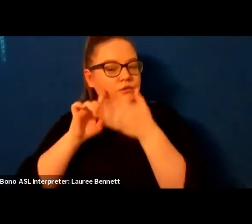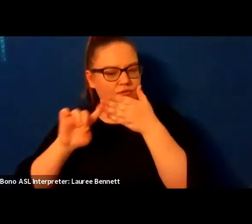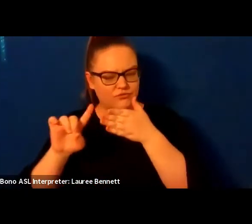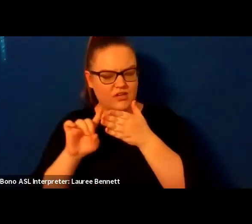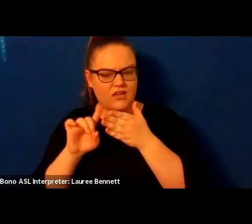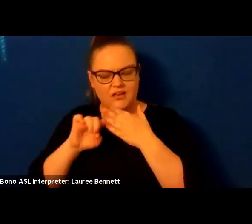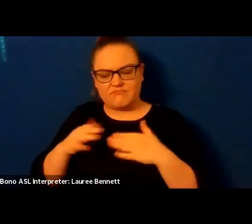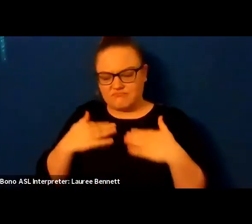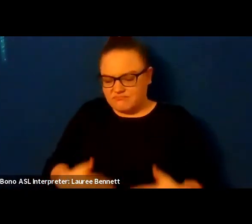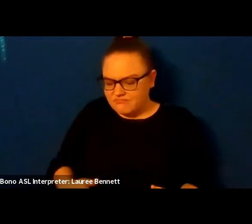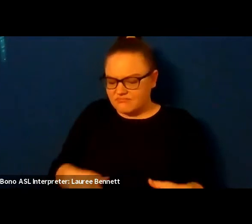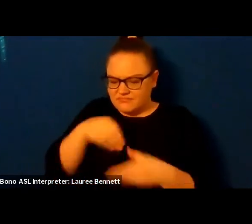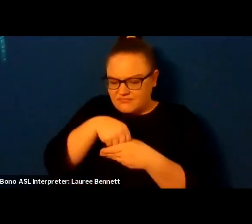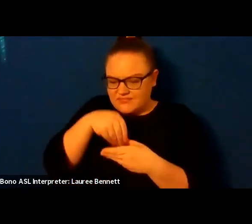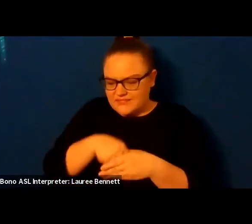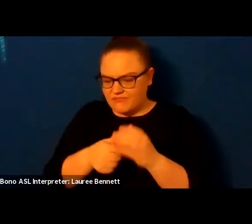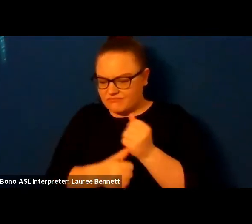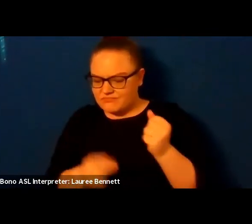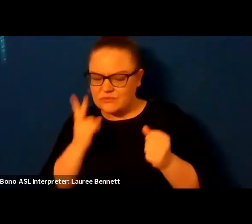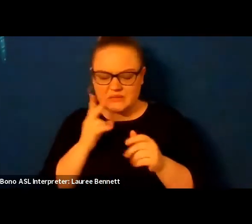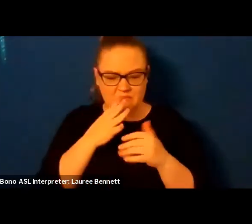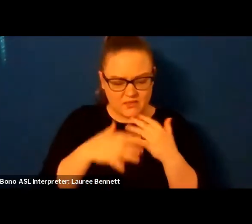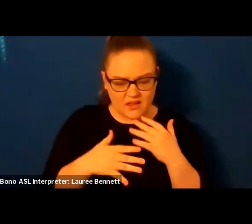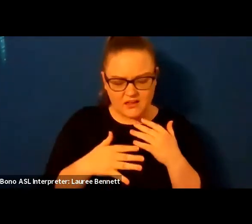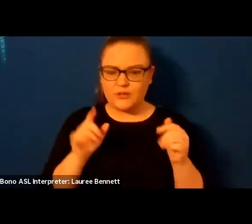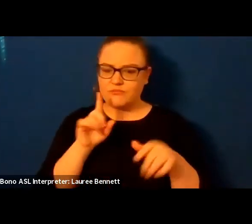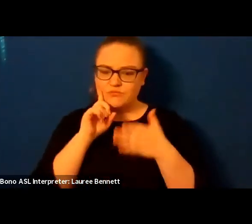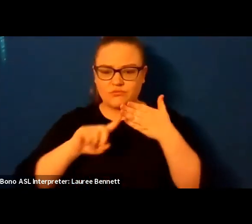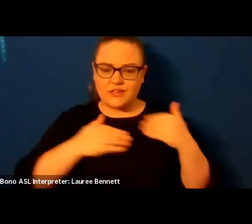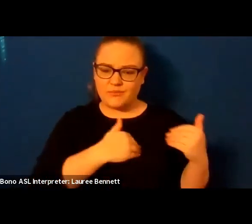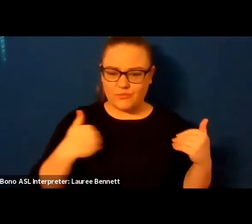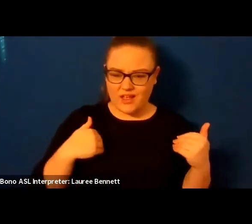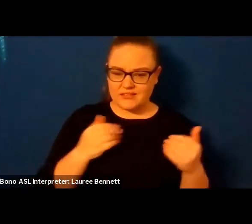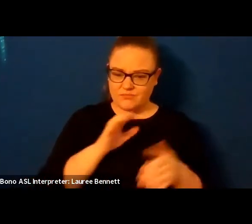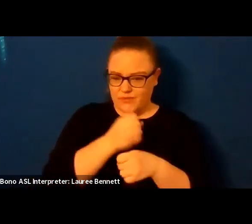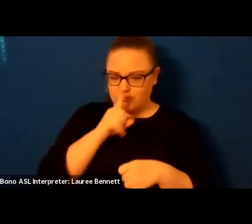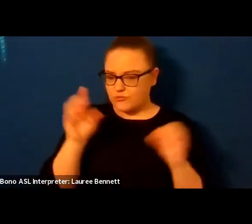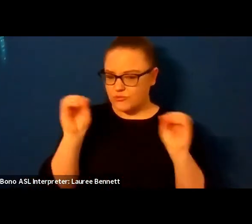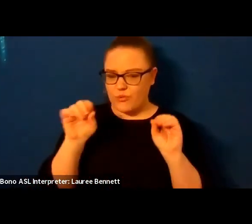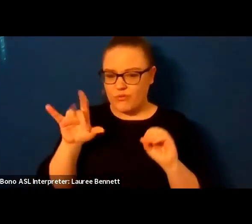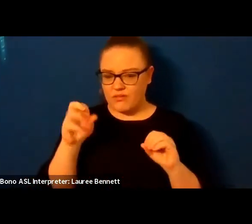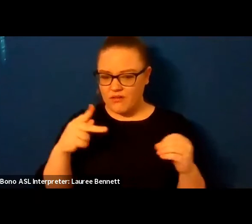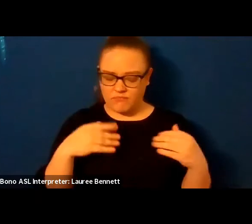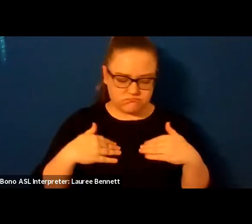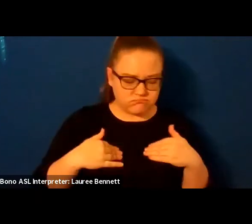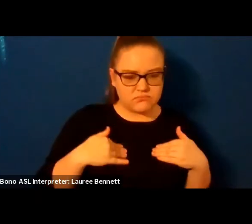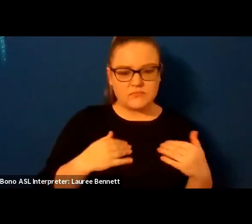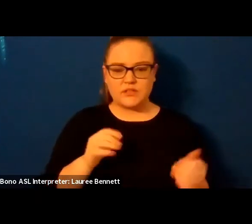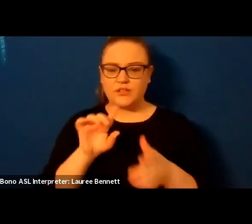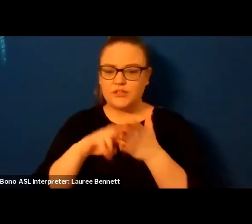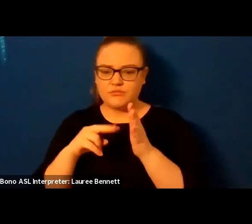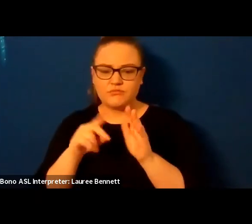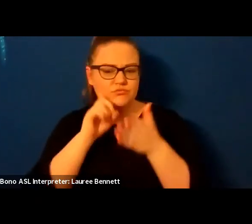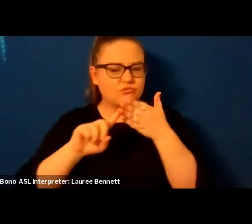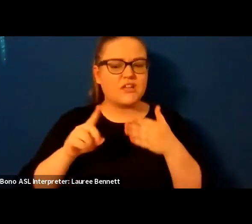checking your breasts for lumps checking your neck for swelling nodes checking the locks the coffee pot and all the cracked